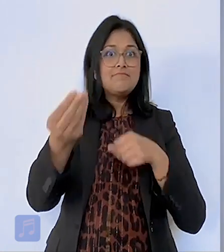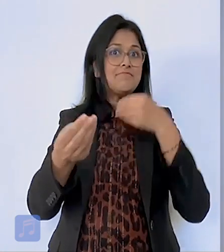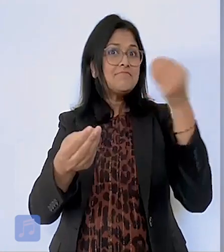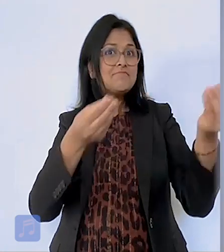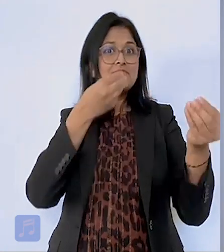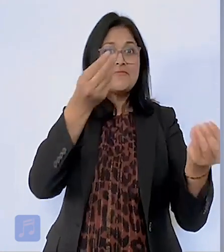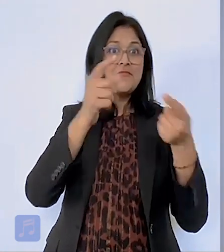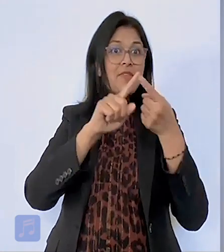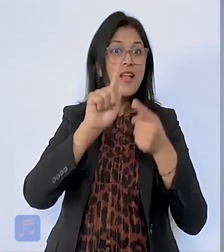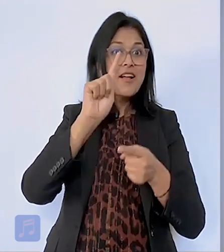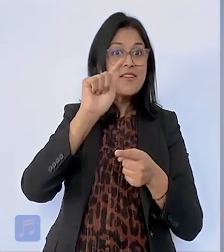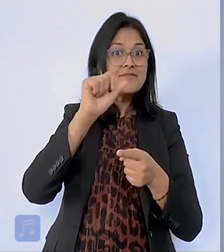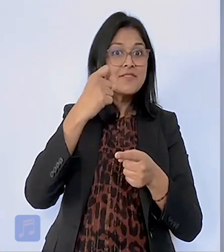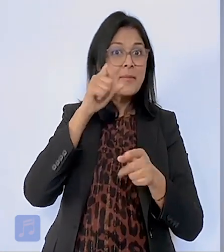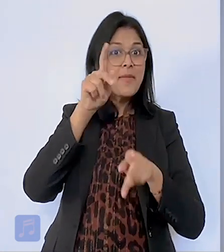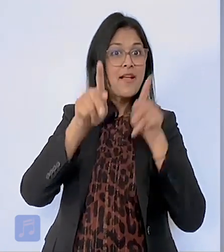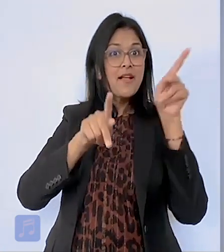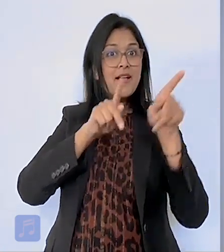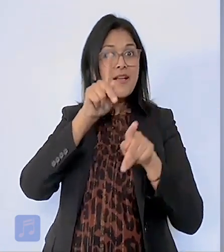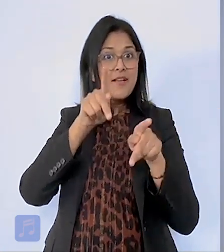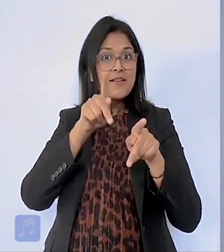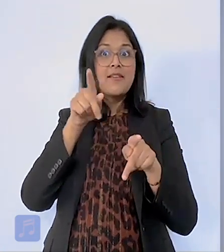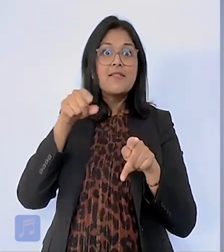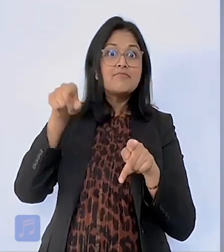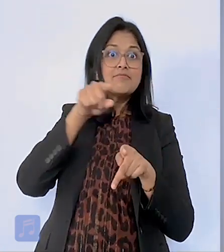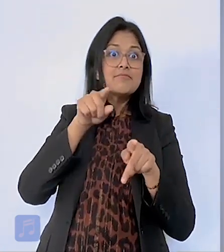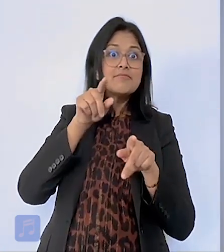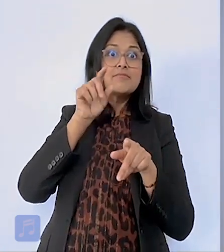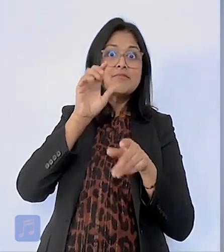taxpayers who claim the earned income tax credit.